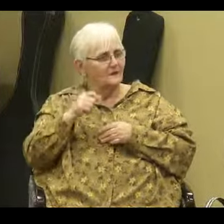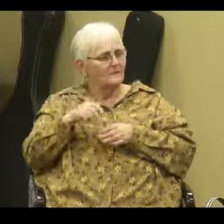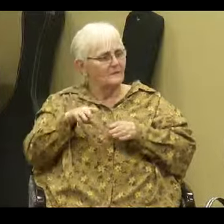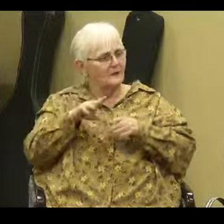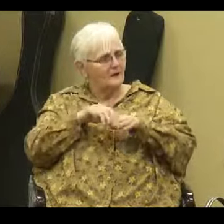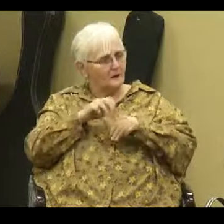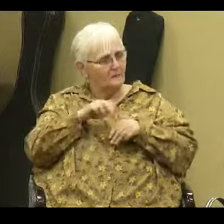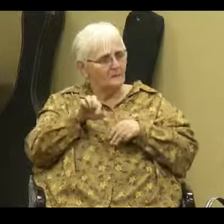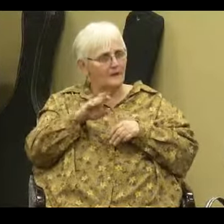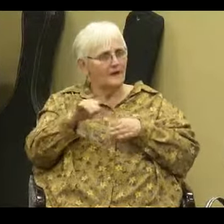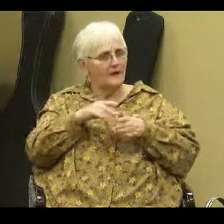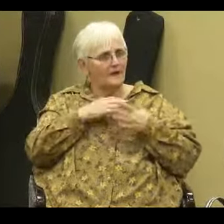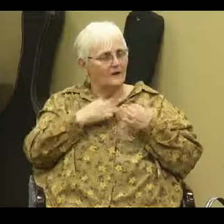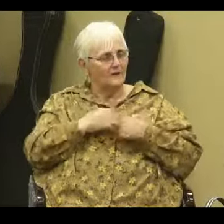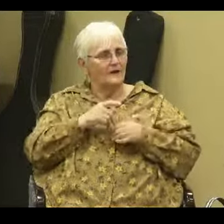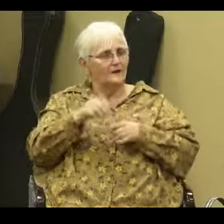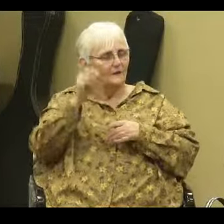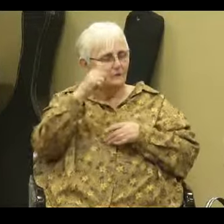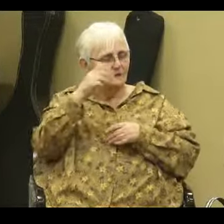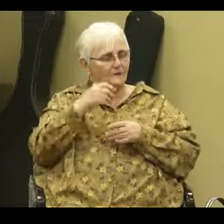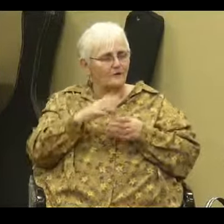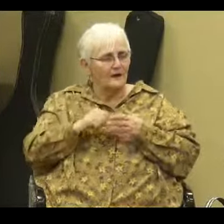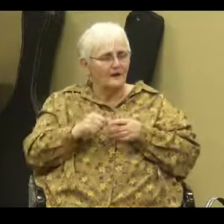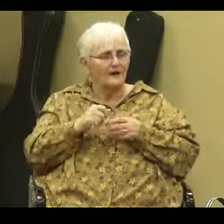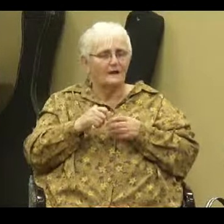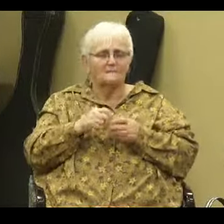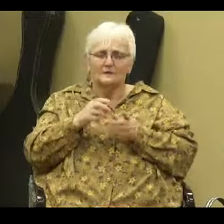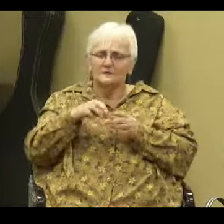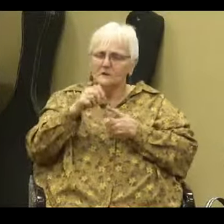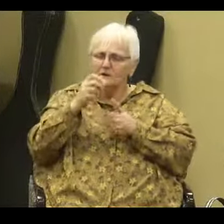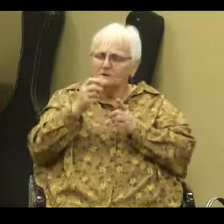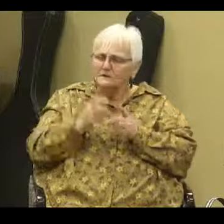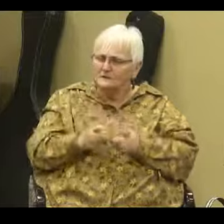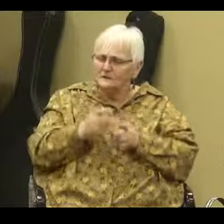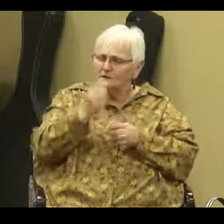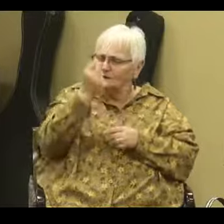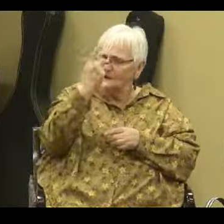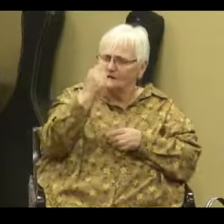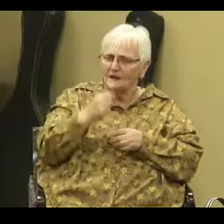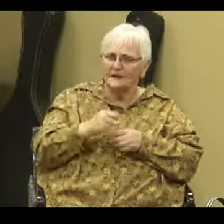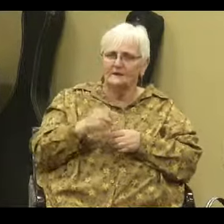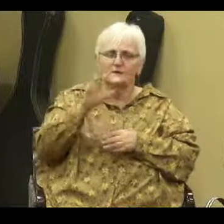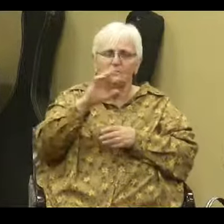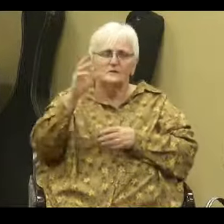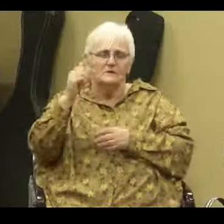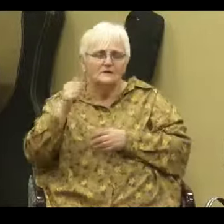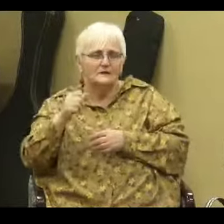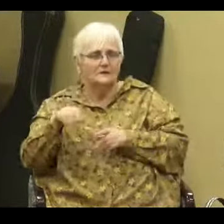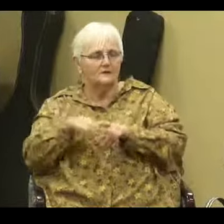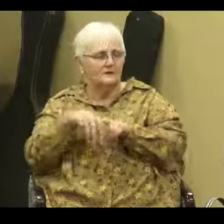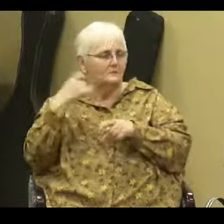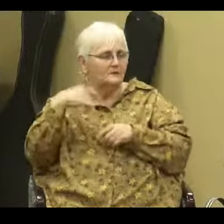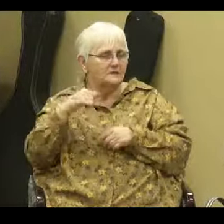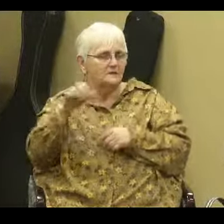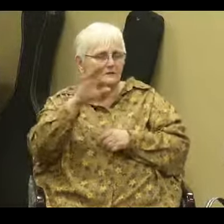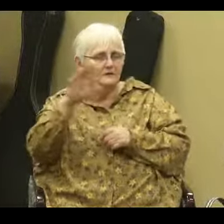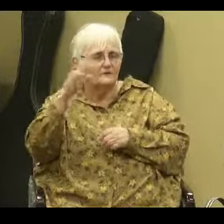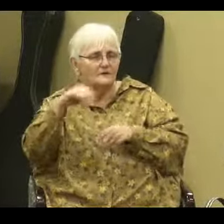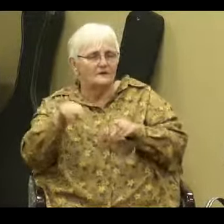yes if you cry out for discernment and lift up your voice to understanding if you seek her as silver and search for her as for hidden treasures